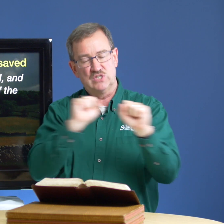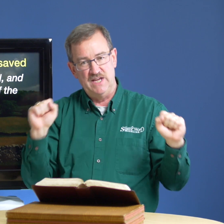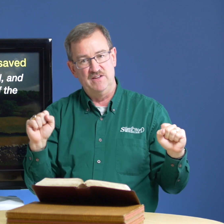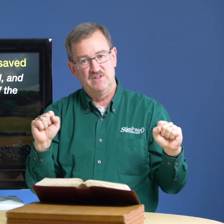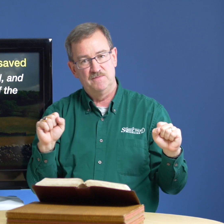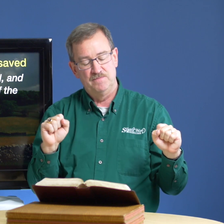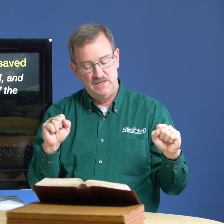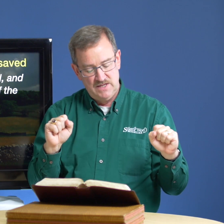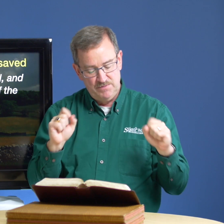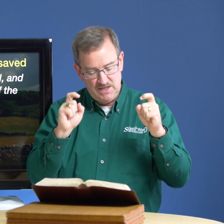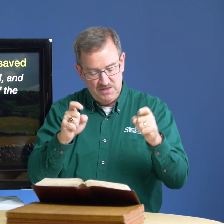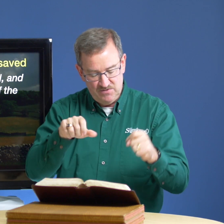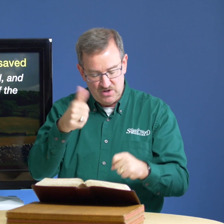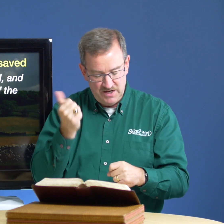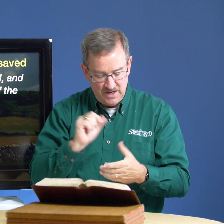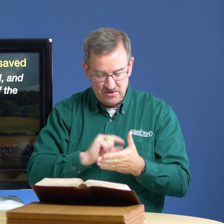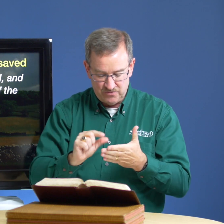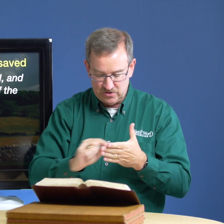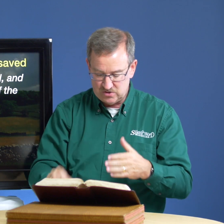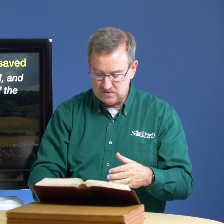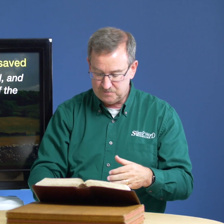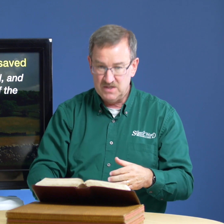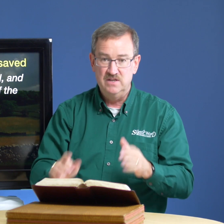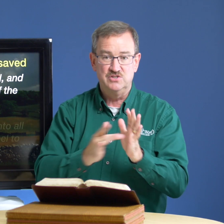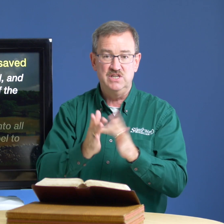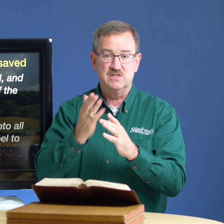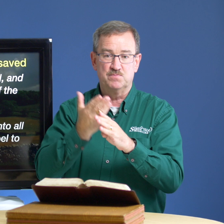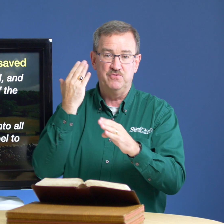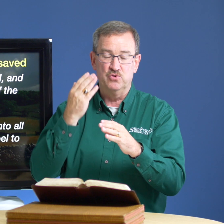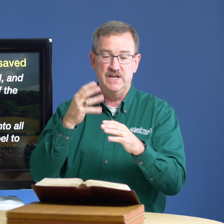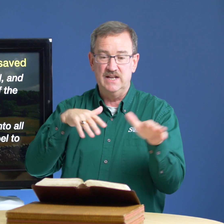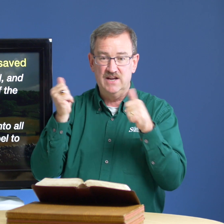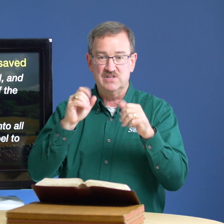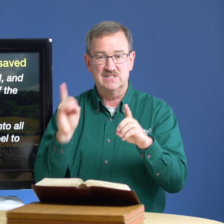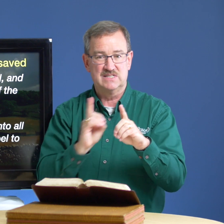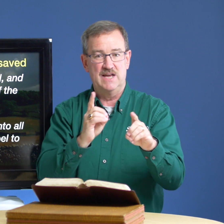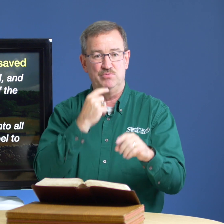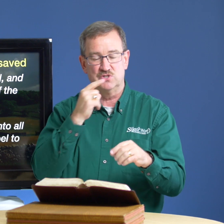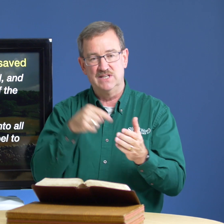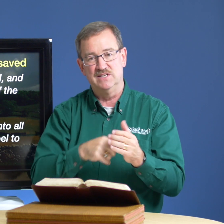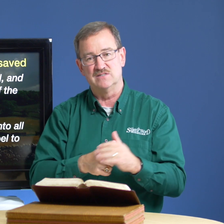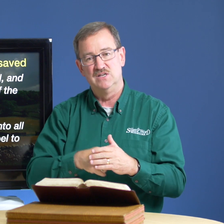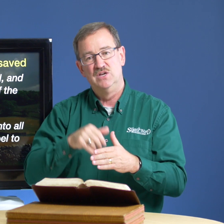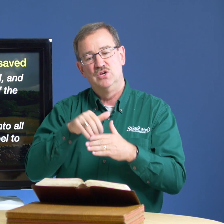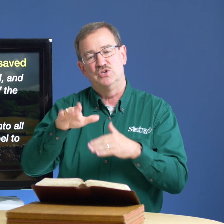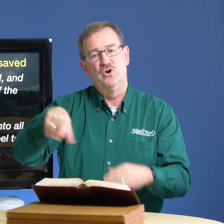saved let me let me give you another verse jesus before he left his disciples said this go